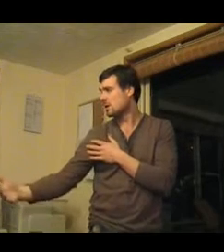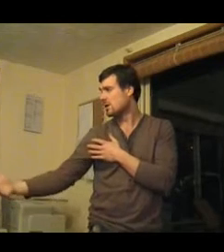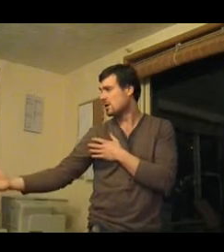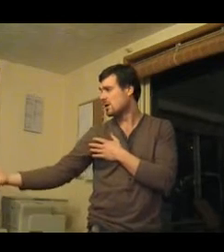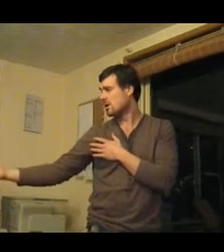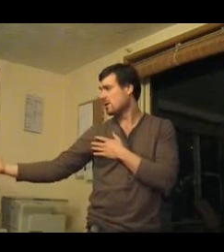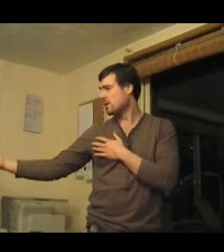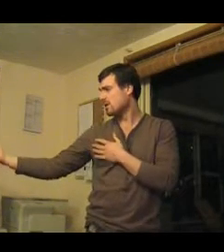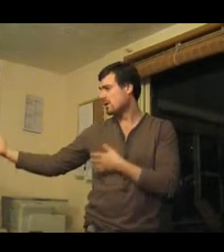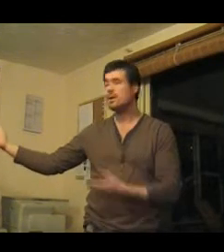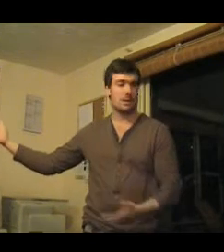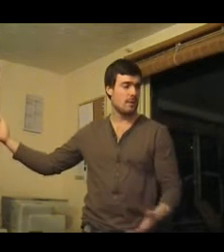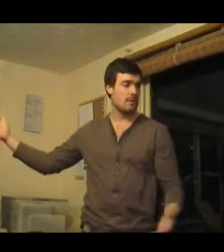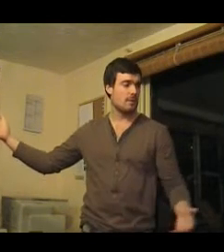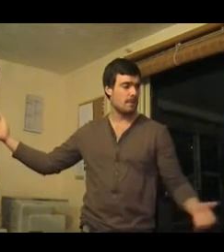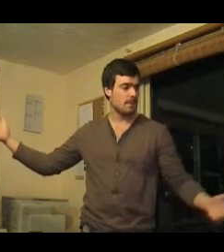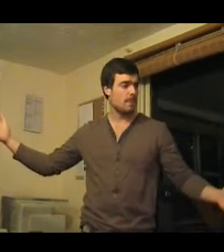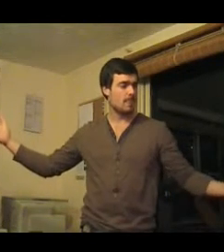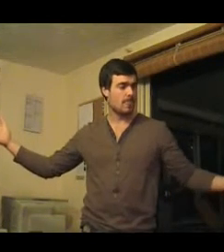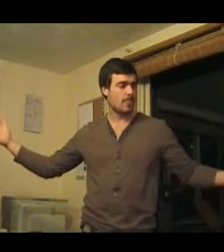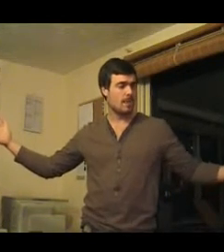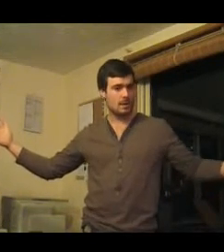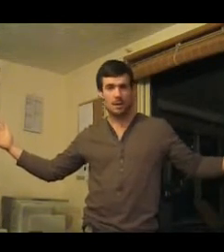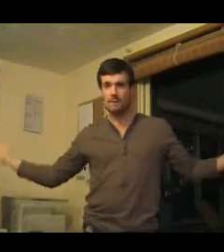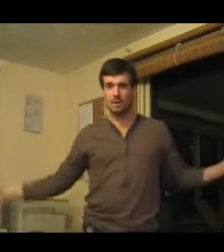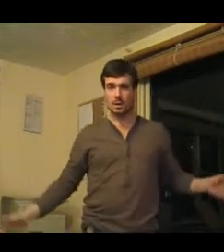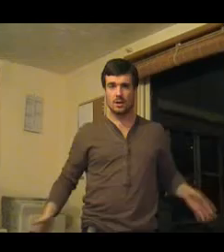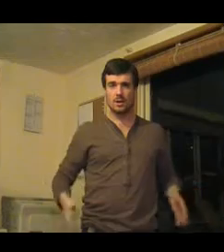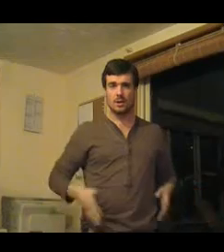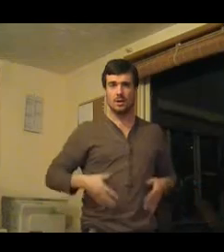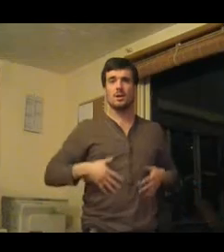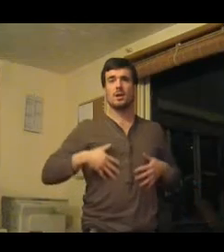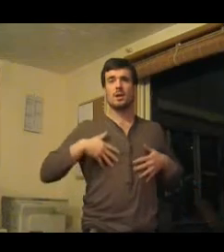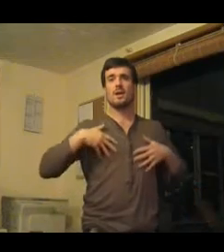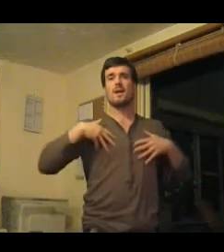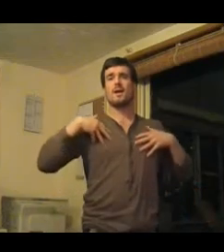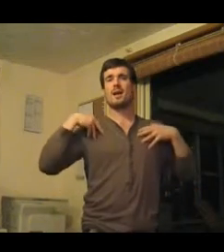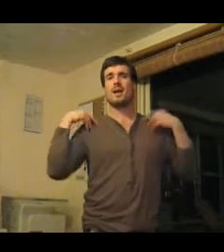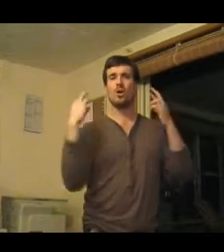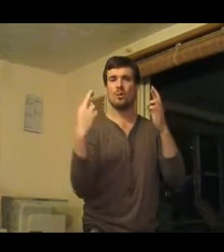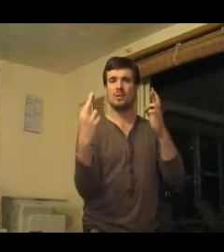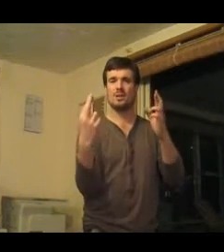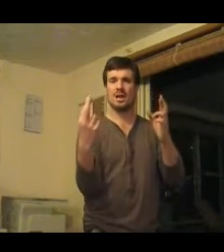Feel You I Hope You